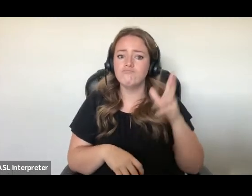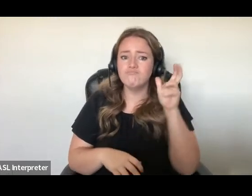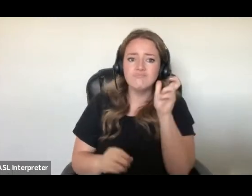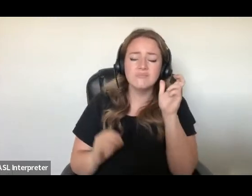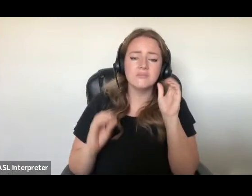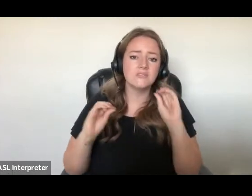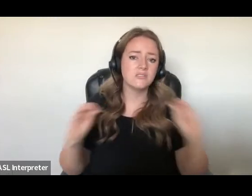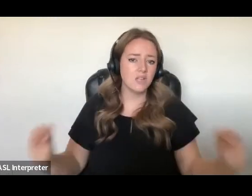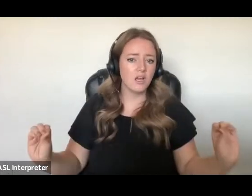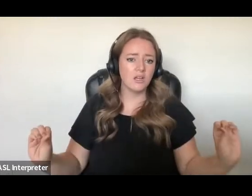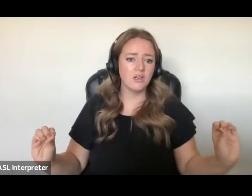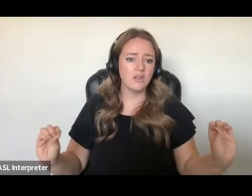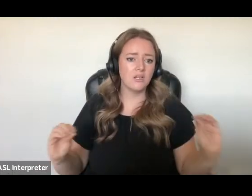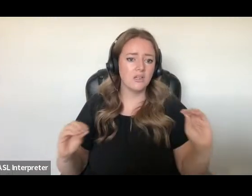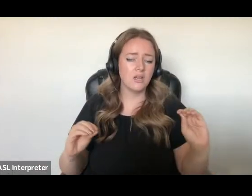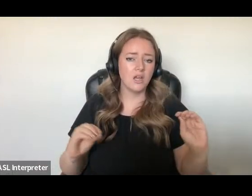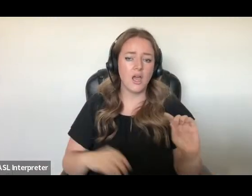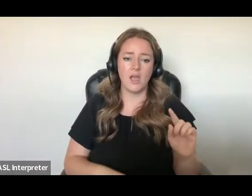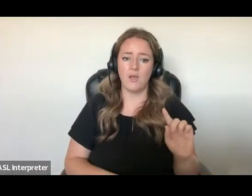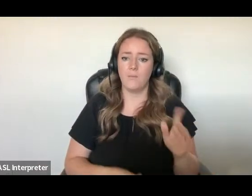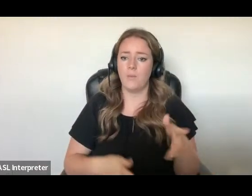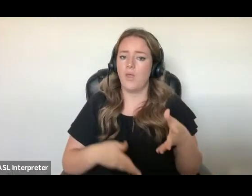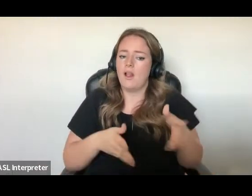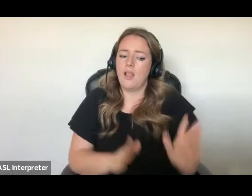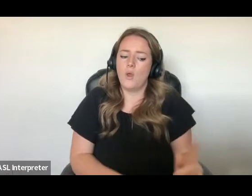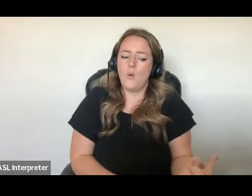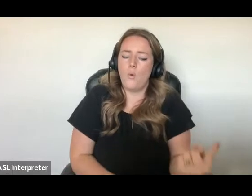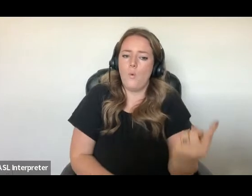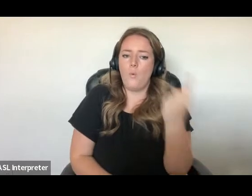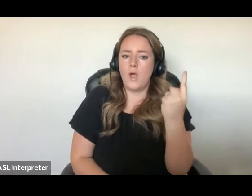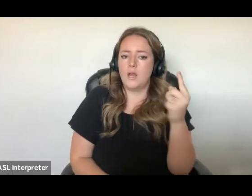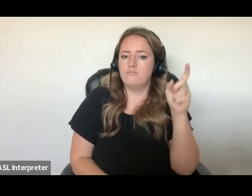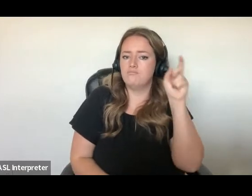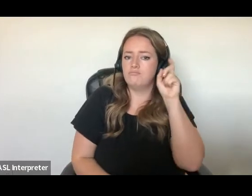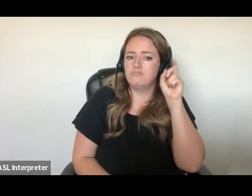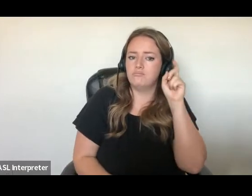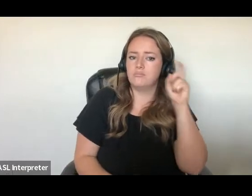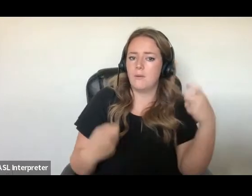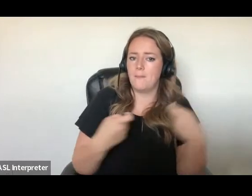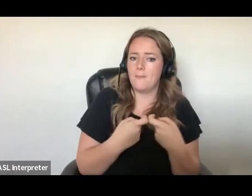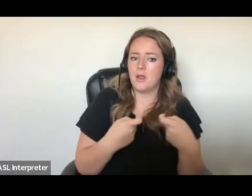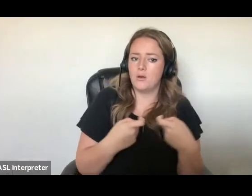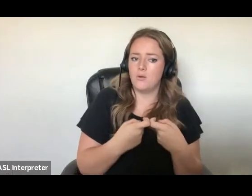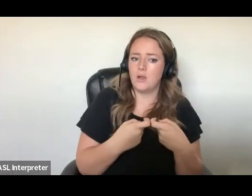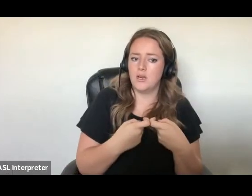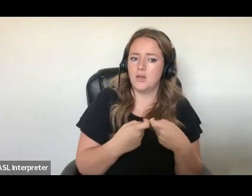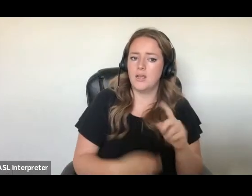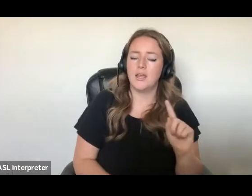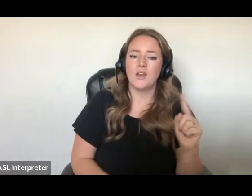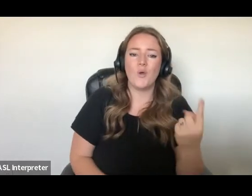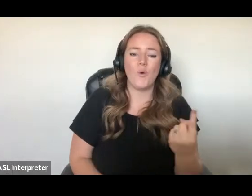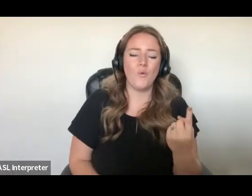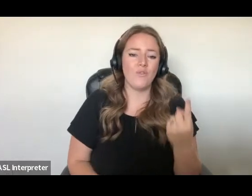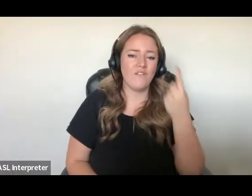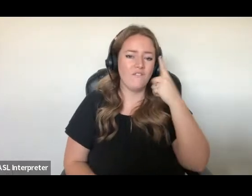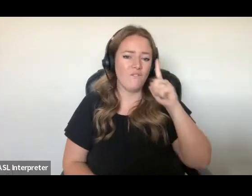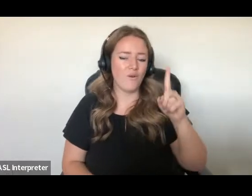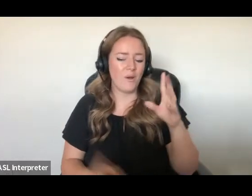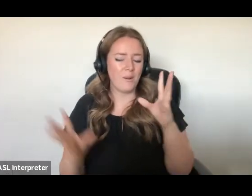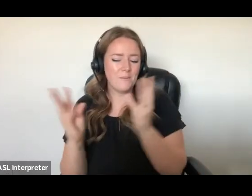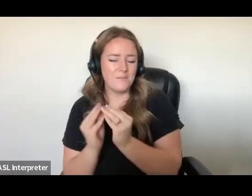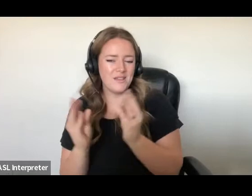only provided with one hearing aid battery at a time, and only for CBSA meetings and hearing.